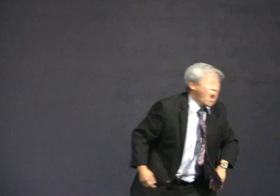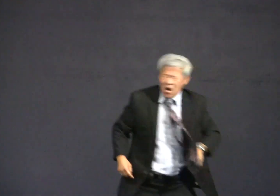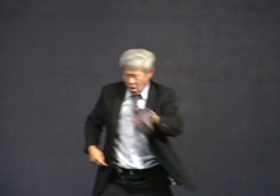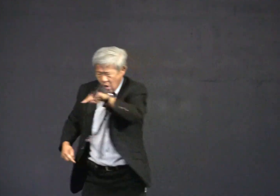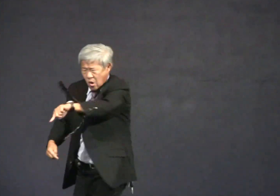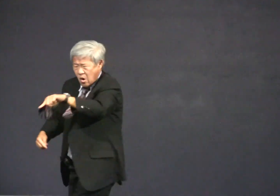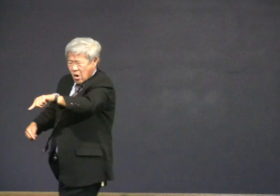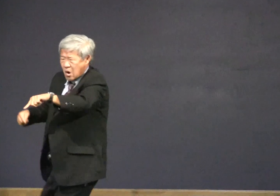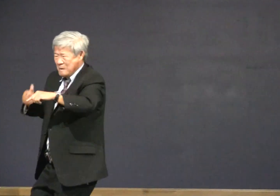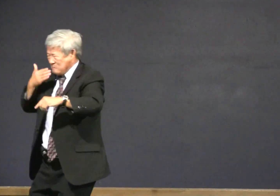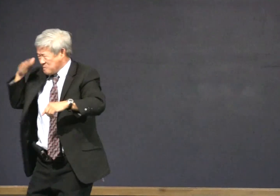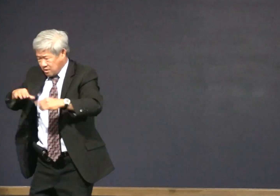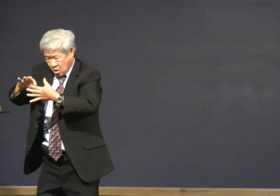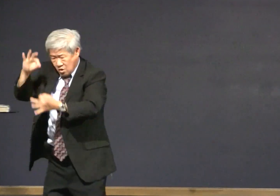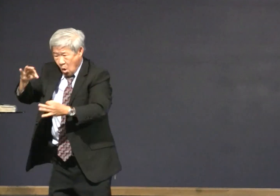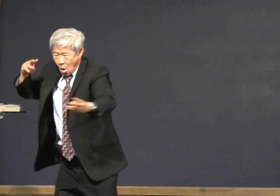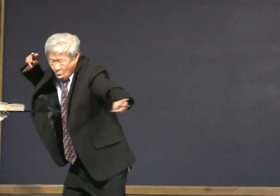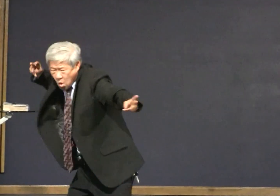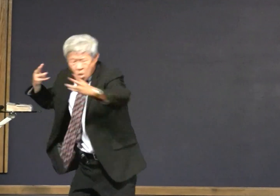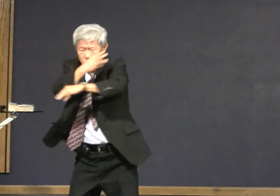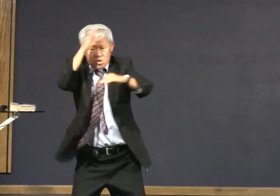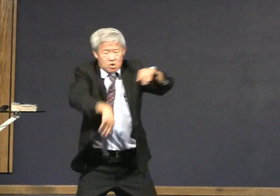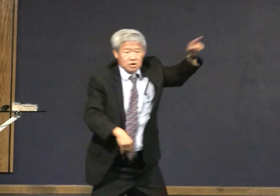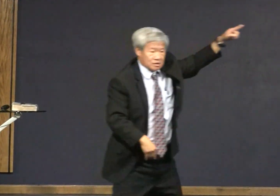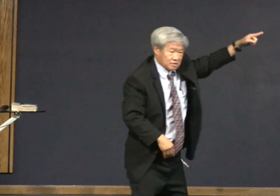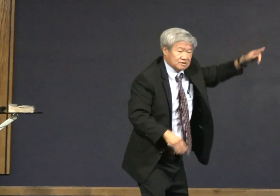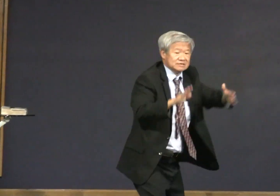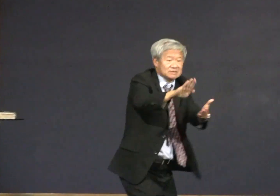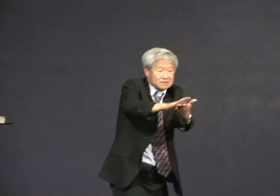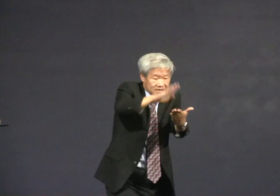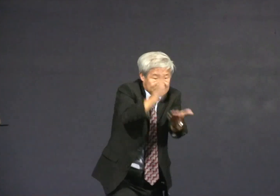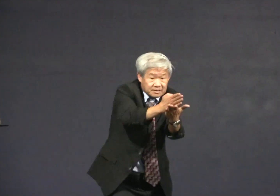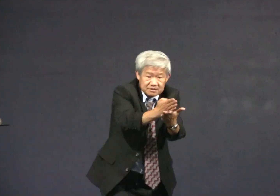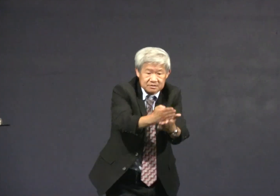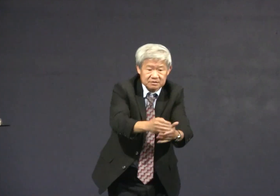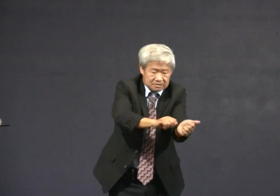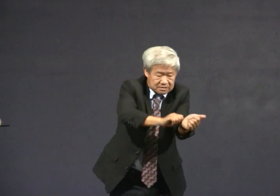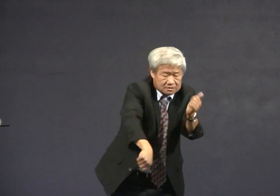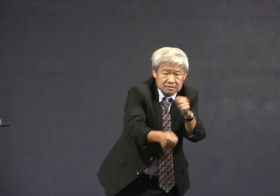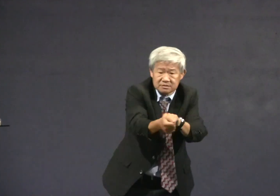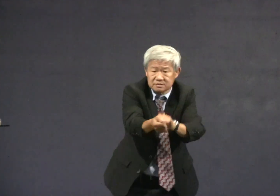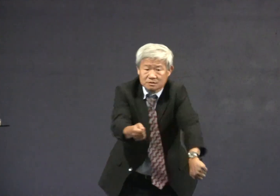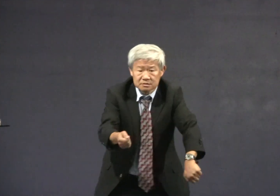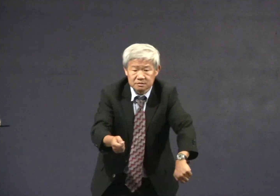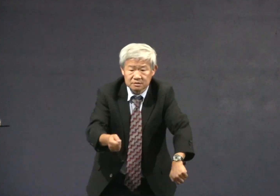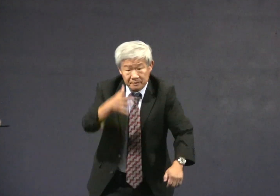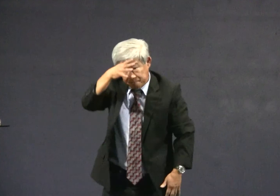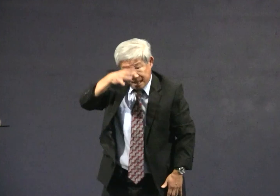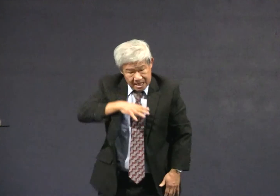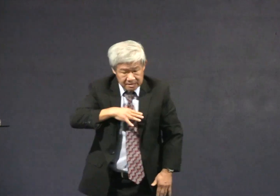So you can hear earthly suffering, the spiritual suffering is worse.